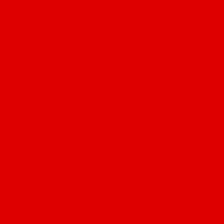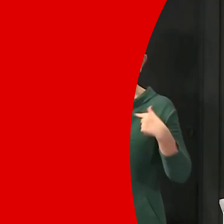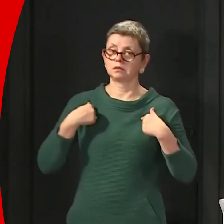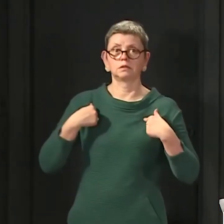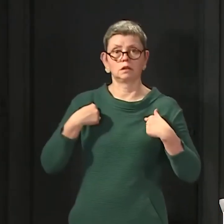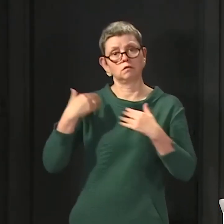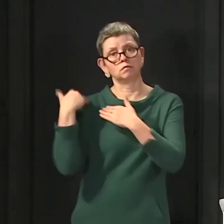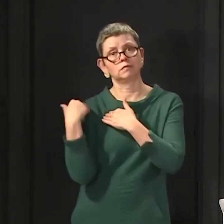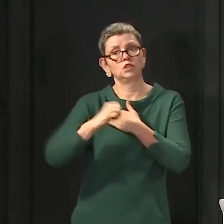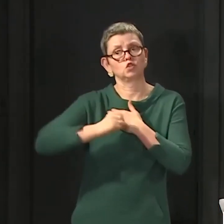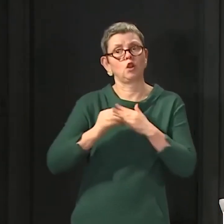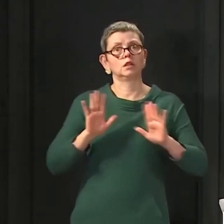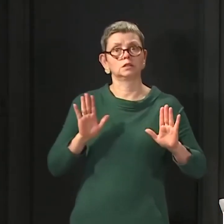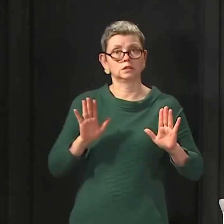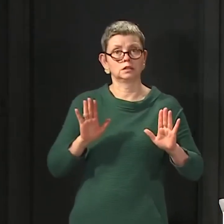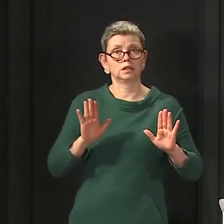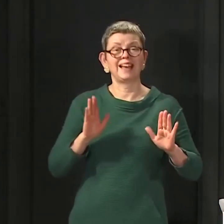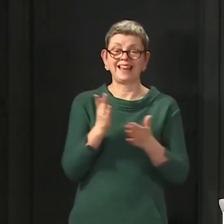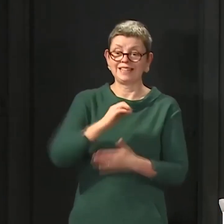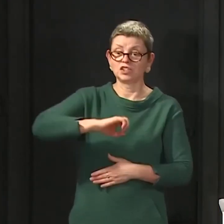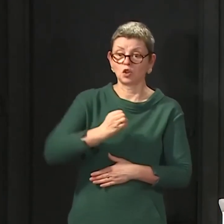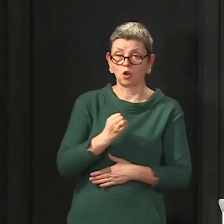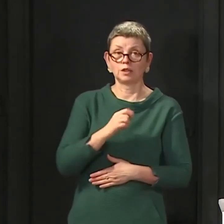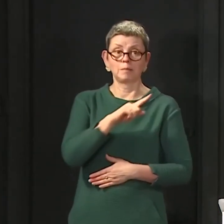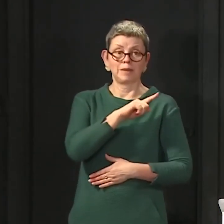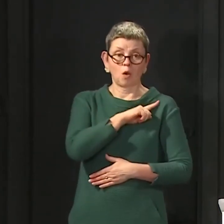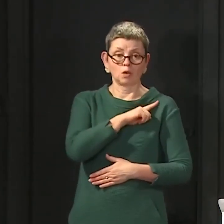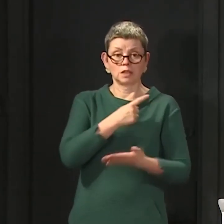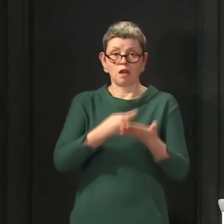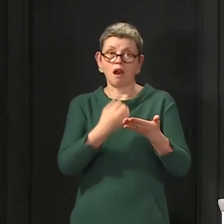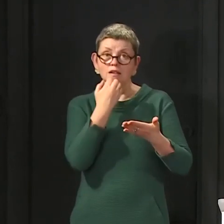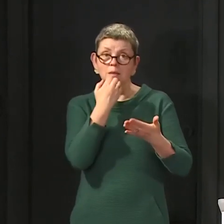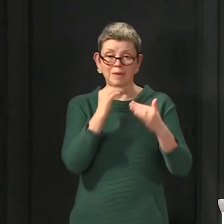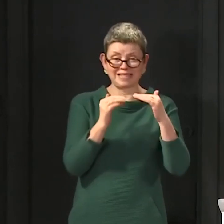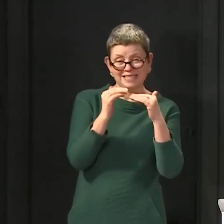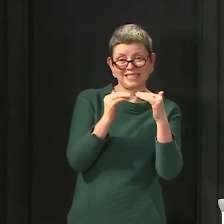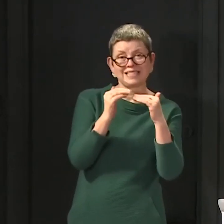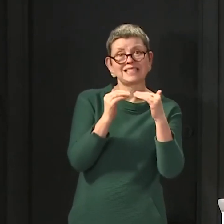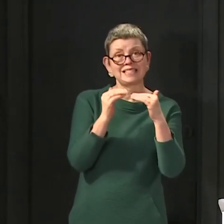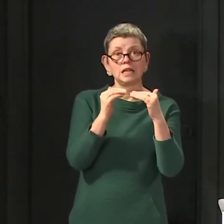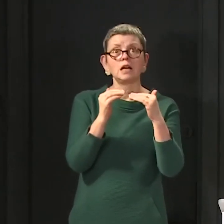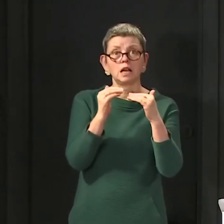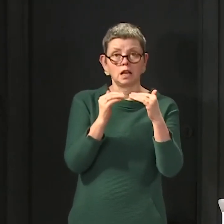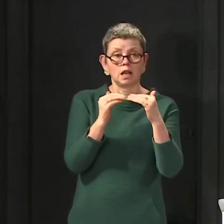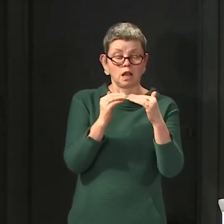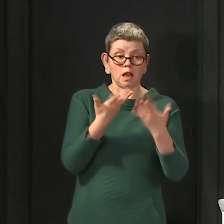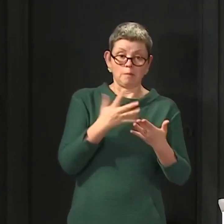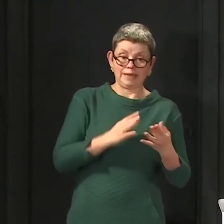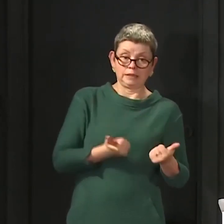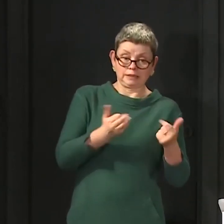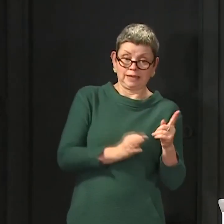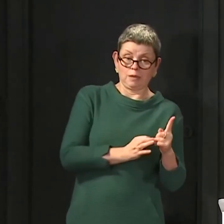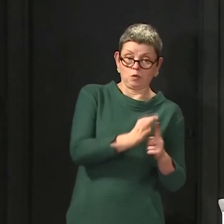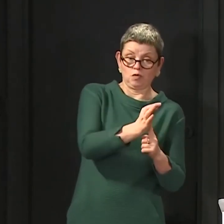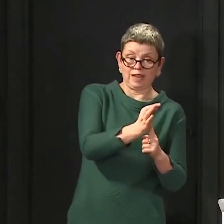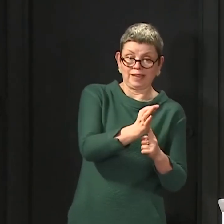For Scotland right now, given the fragility of the progress we've made, given the critical point that we are at, then